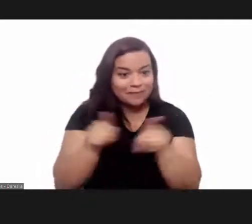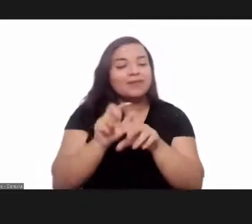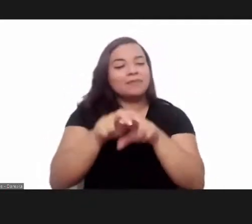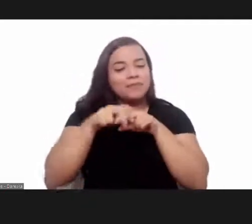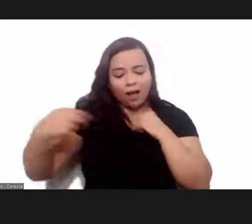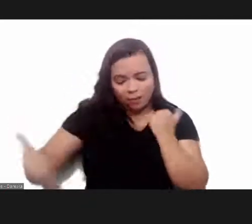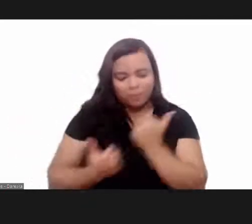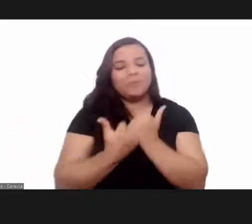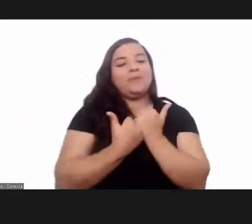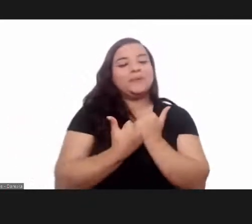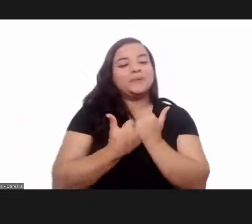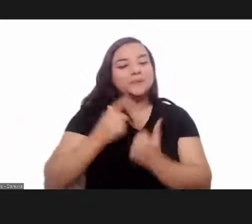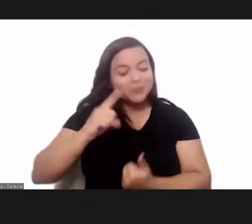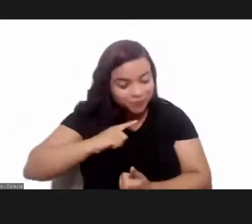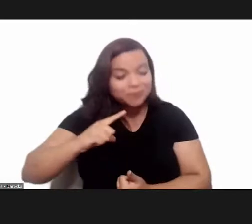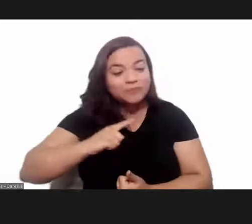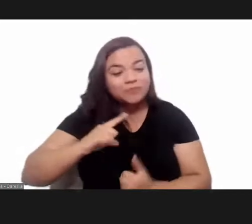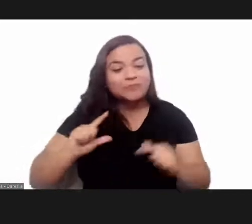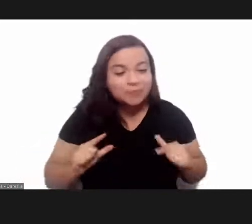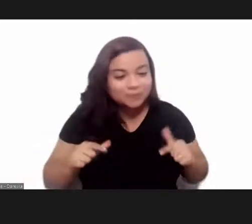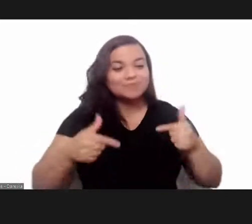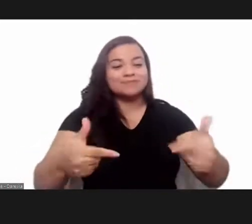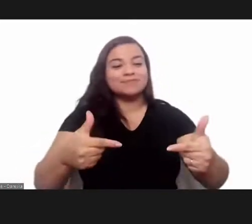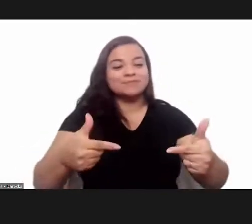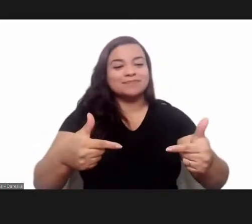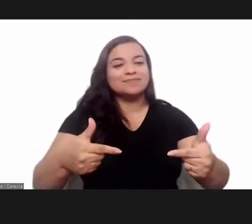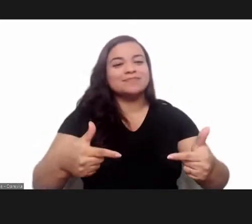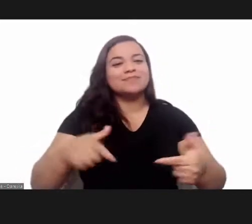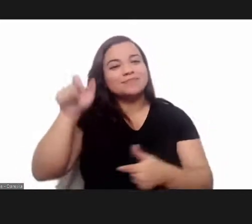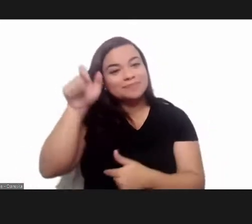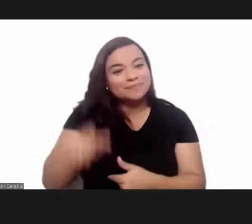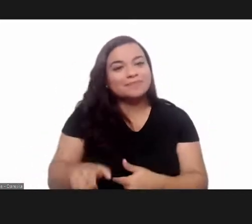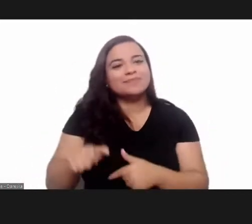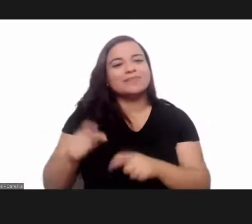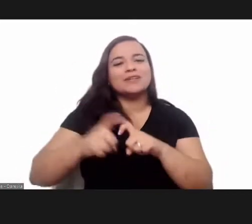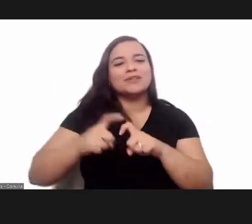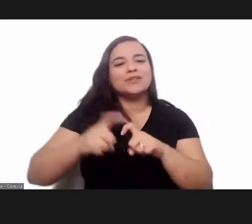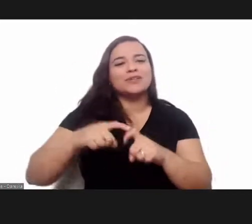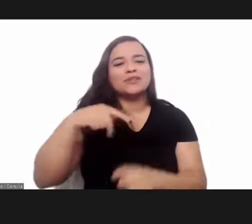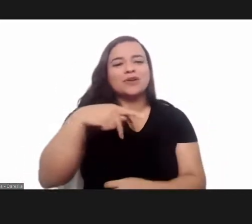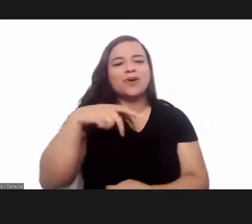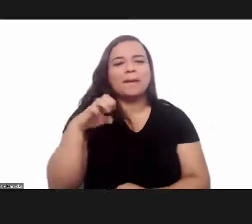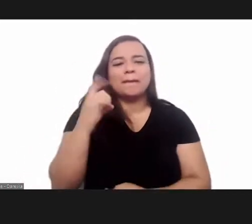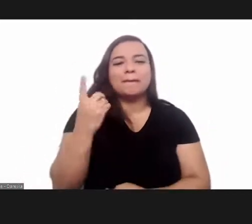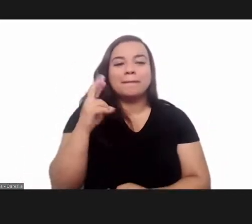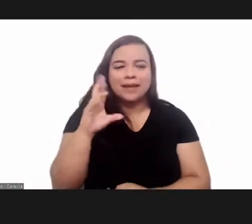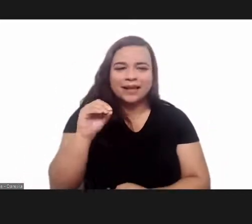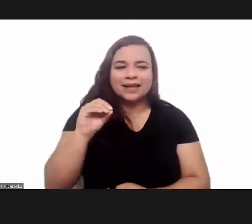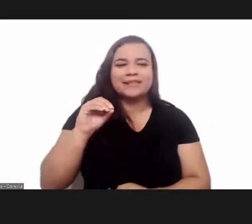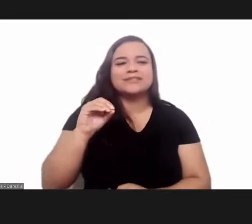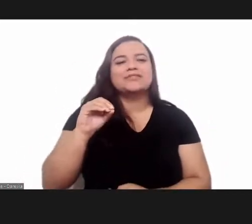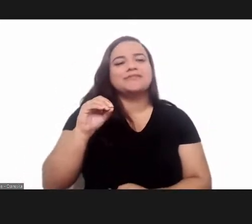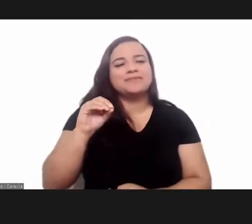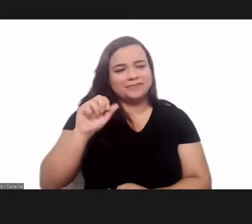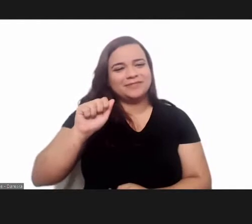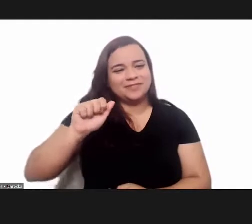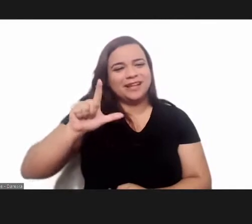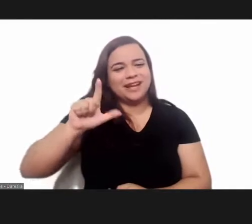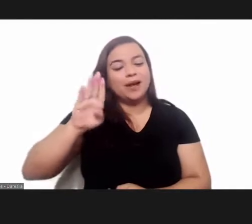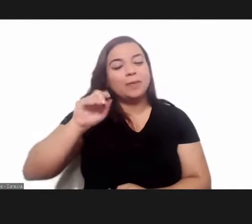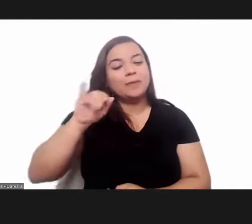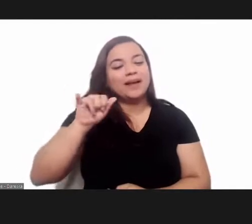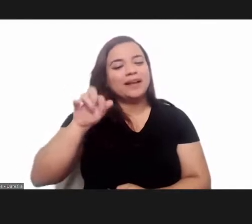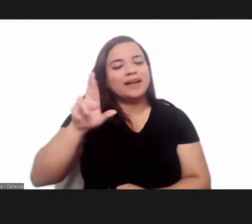for all its support for this initiative through dr pedro al-bajar and i also